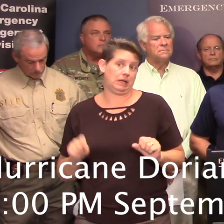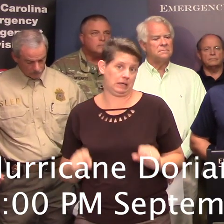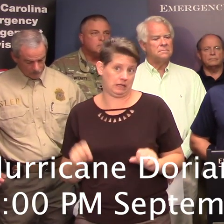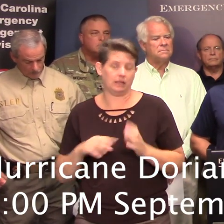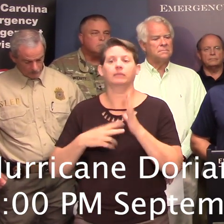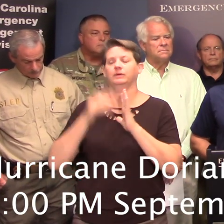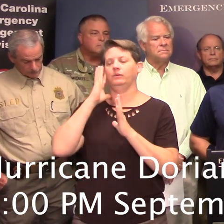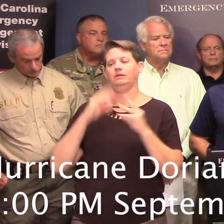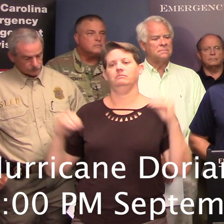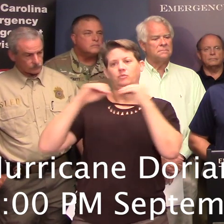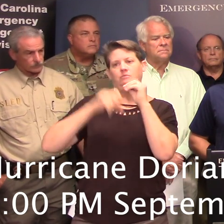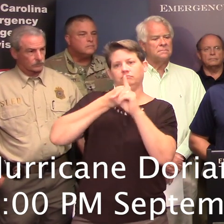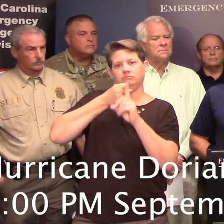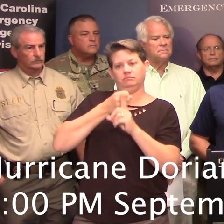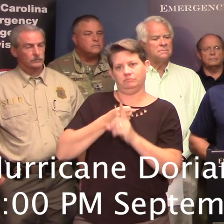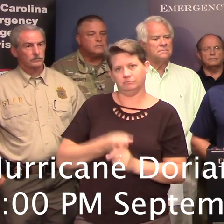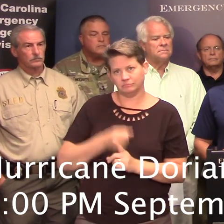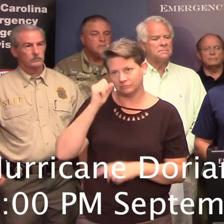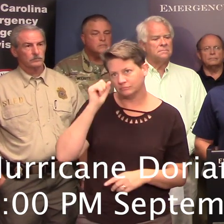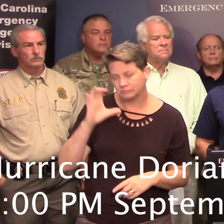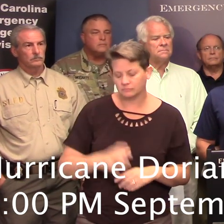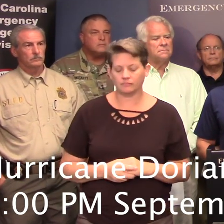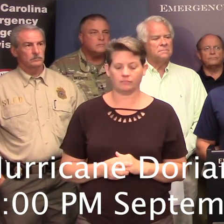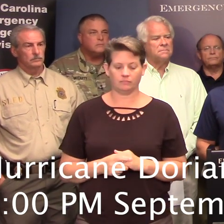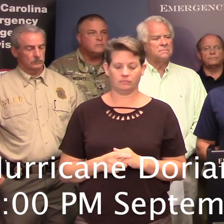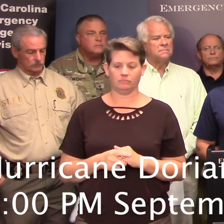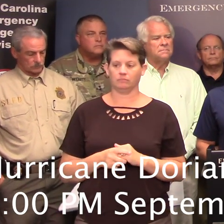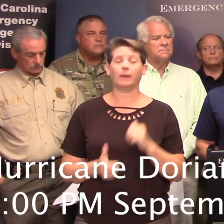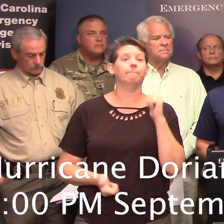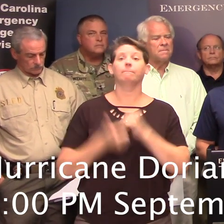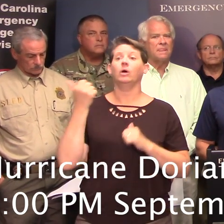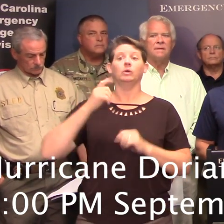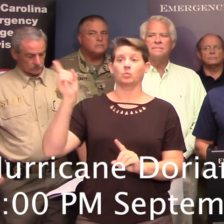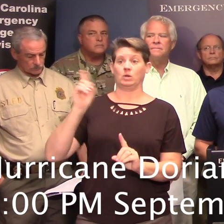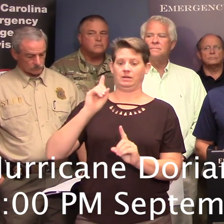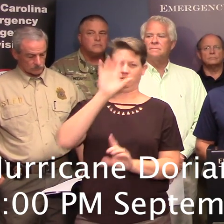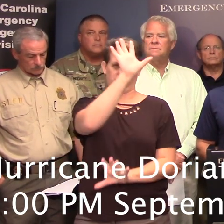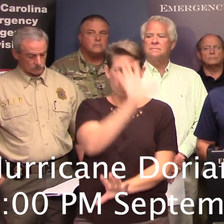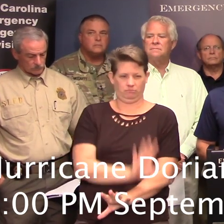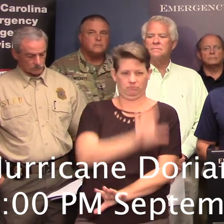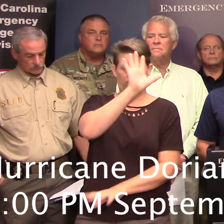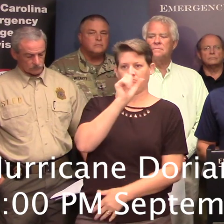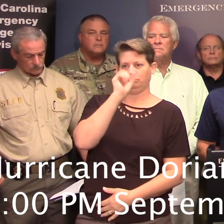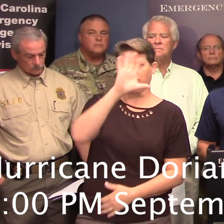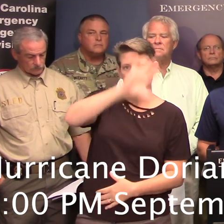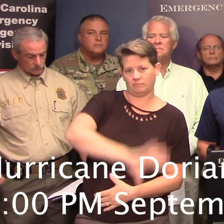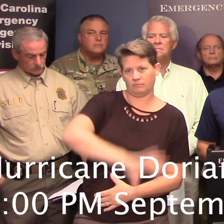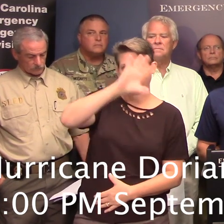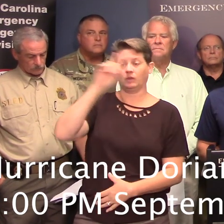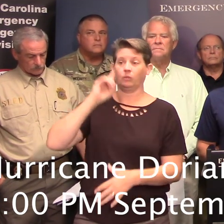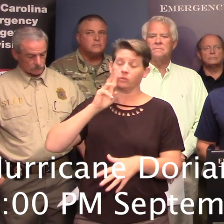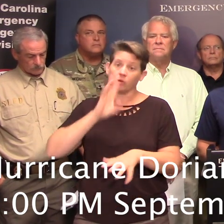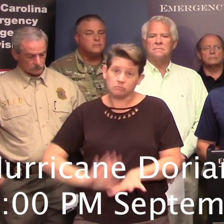bring with it greater impacts. The most significant impacts from Dorian will occur along the coast, where the risk of life-threatening storm surge and hurricane-force winds